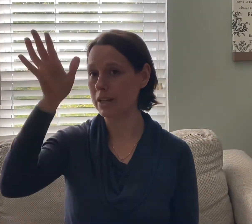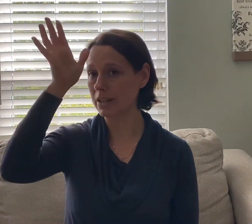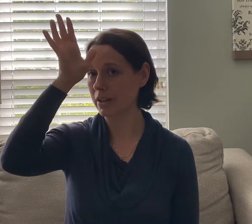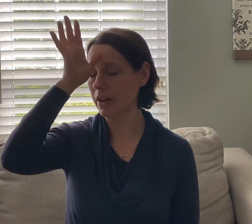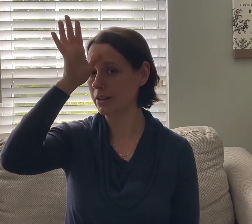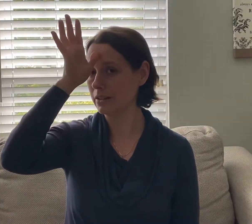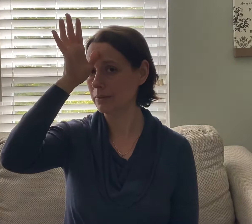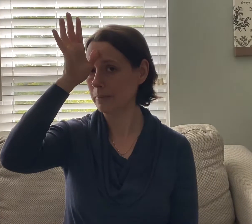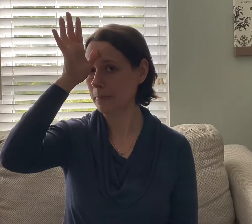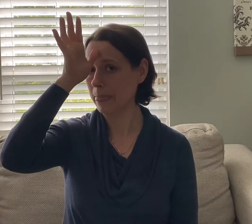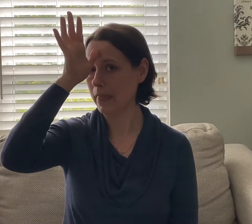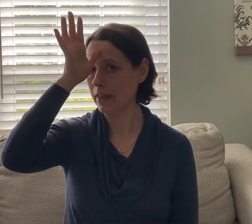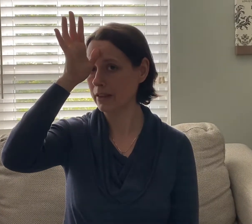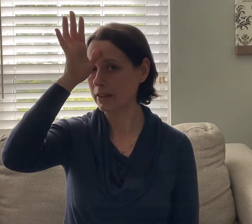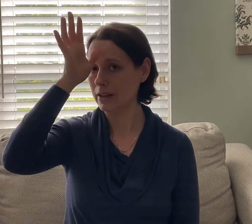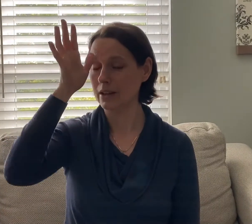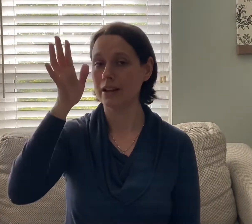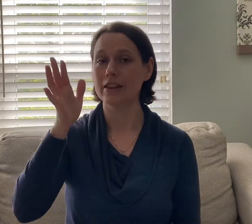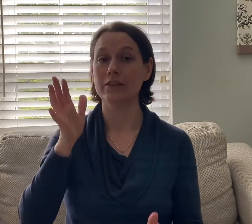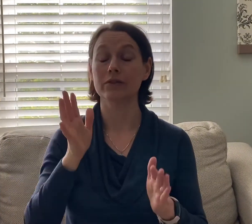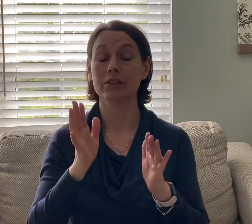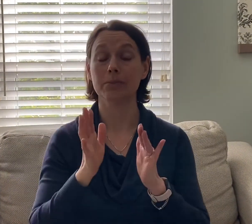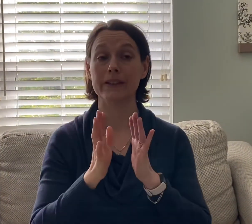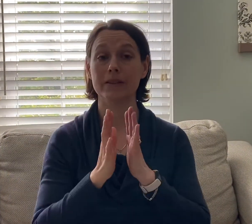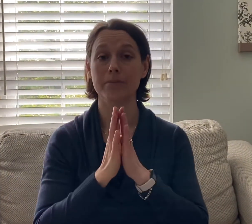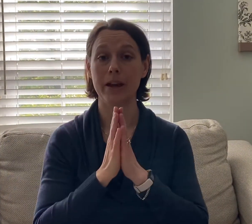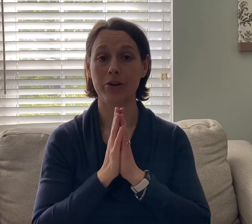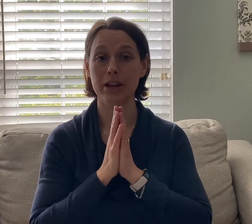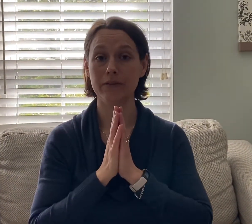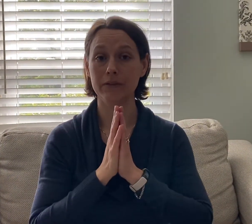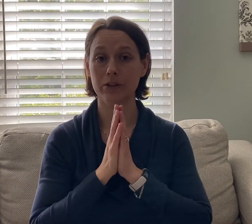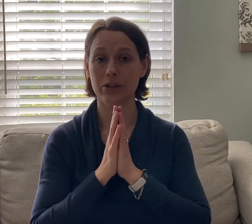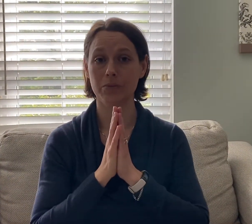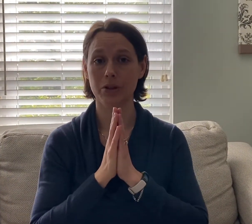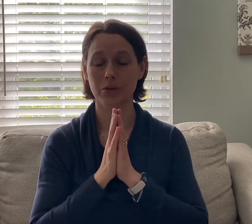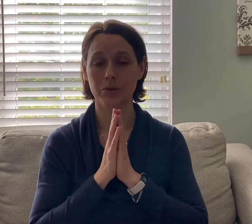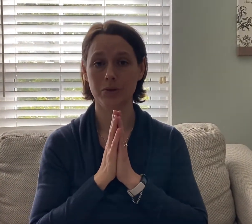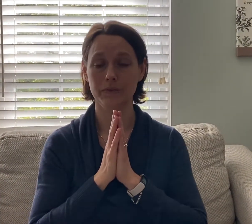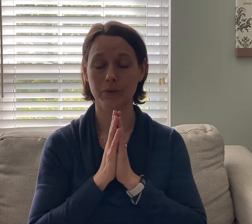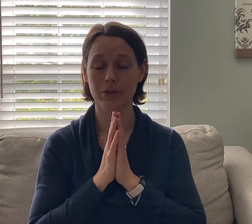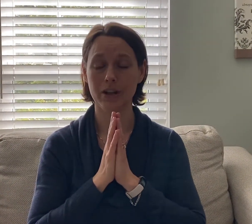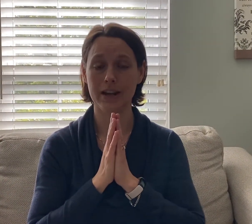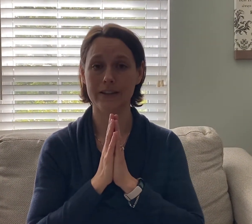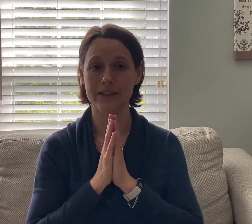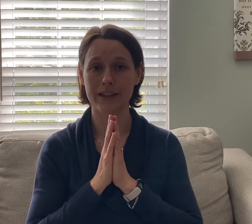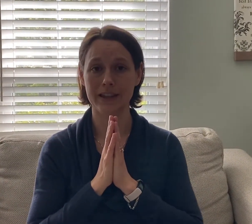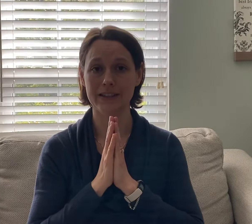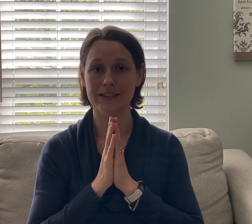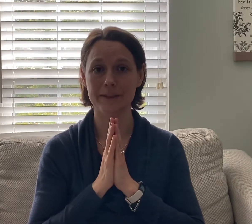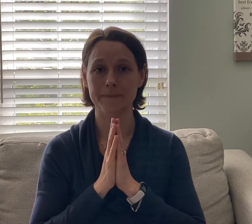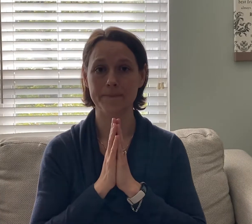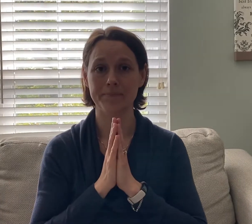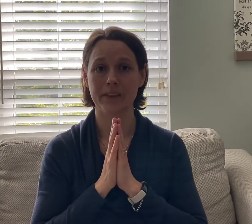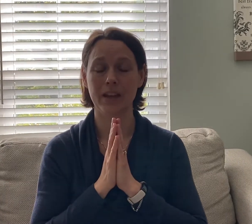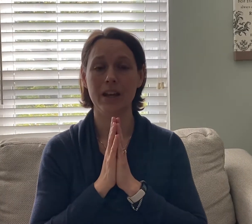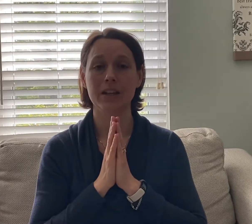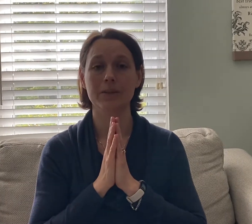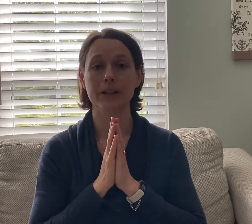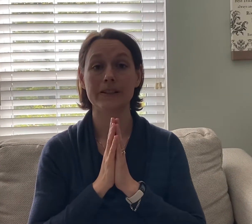God and then to blessed Mary ever virgin we're gonna hold fold our hands like this to blessed